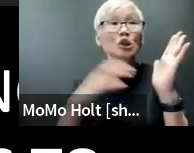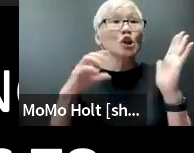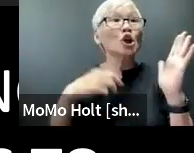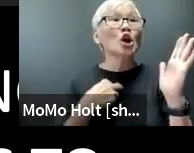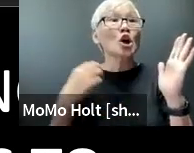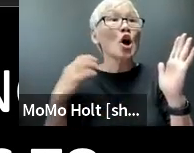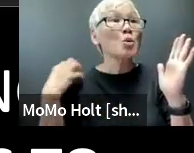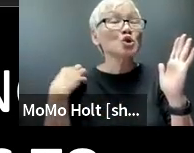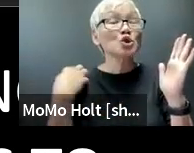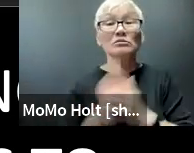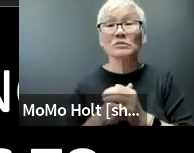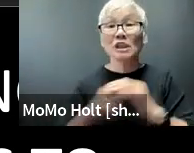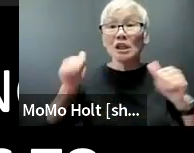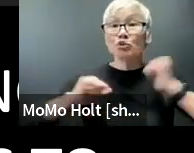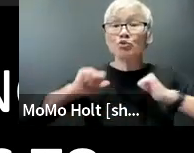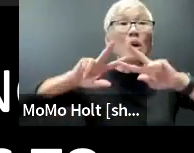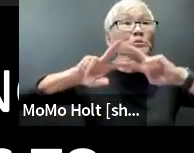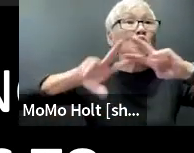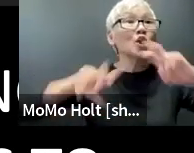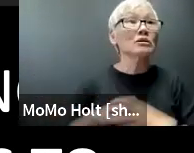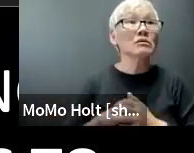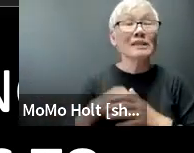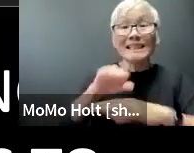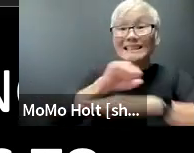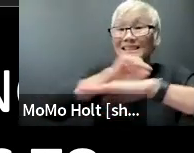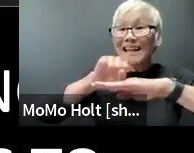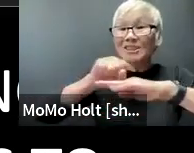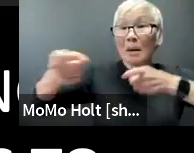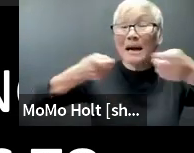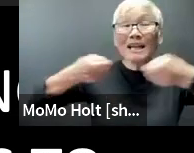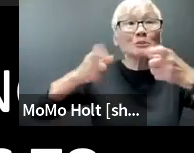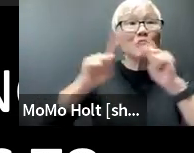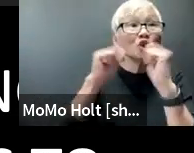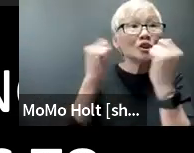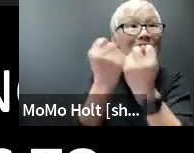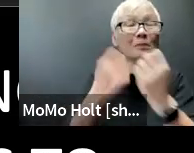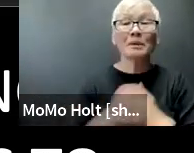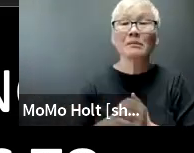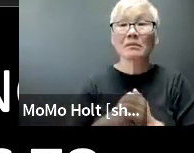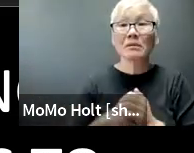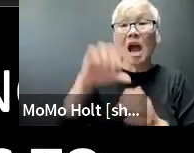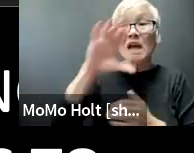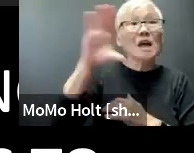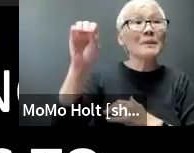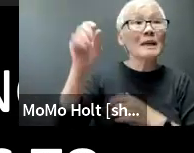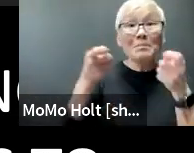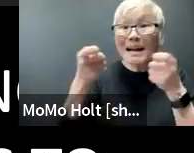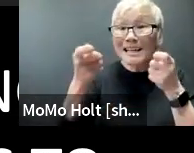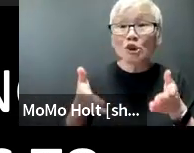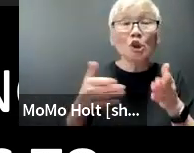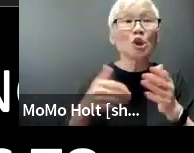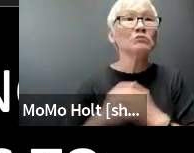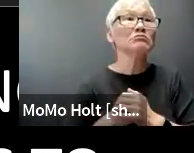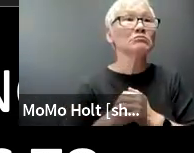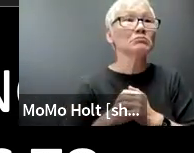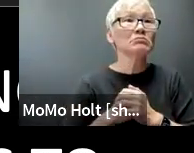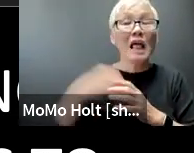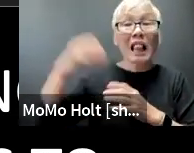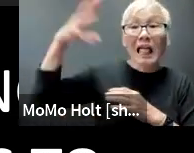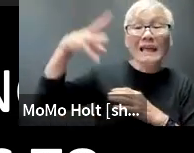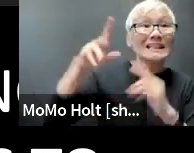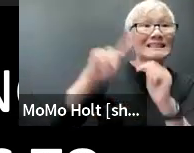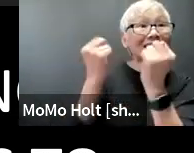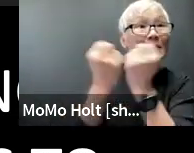language uh text codes the dramaturg stage management management team the company